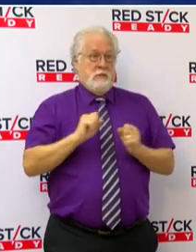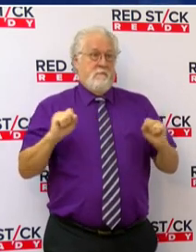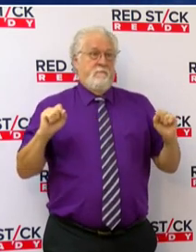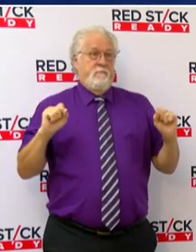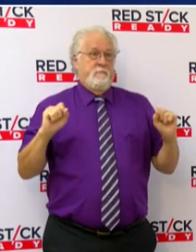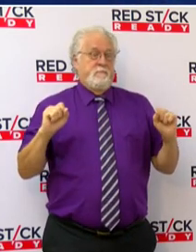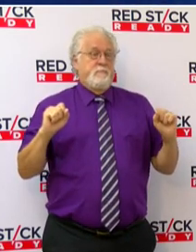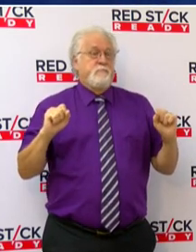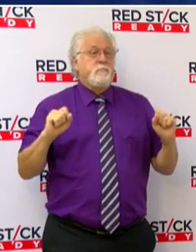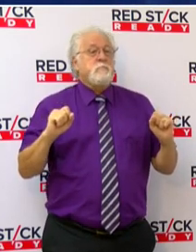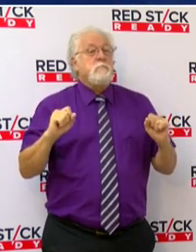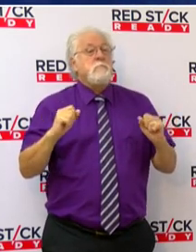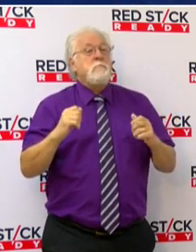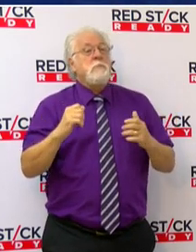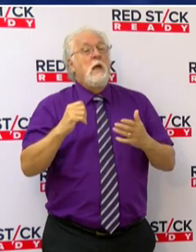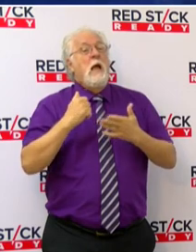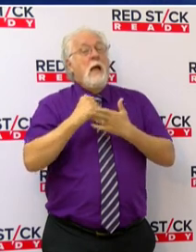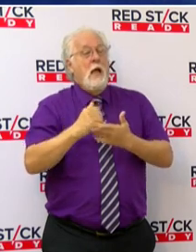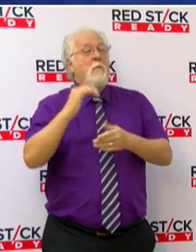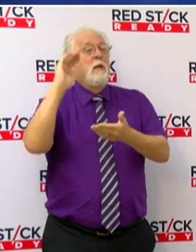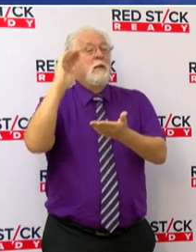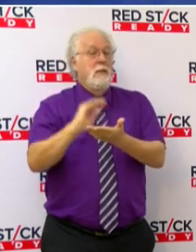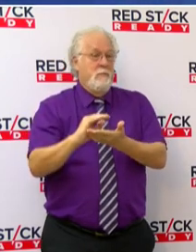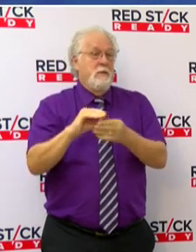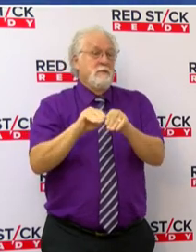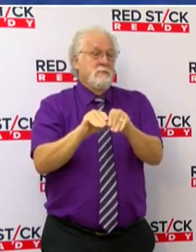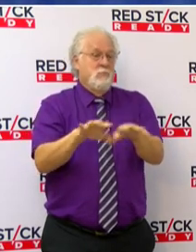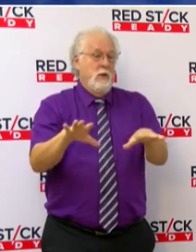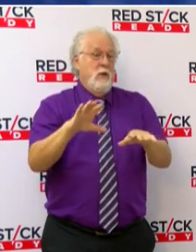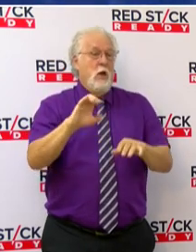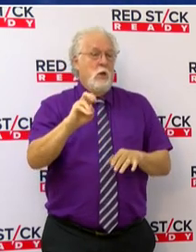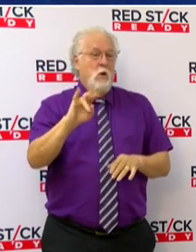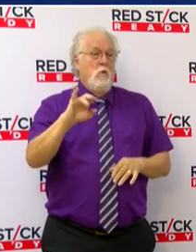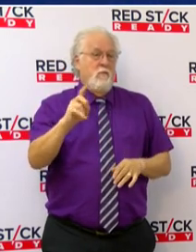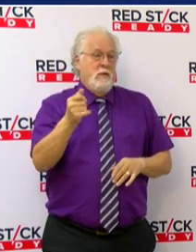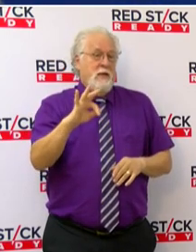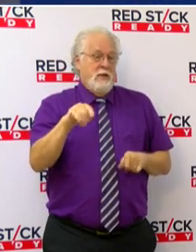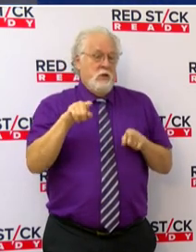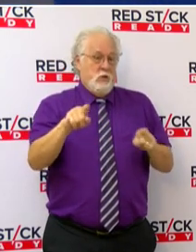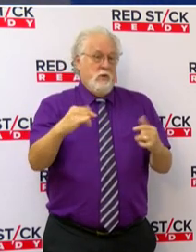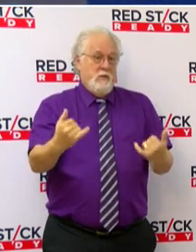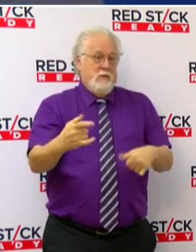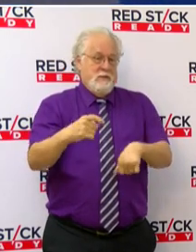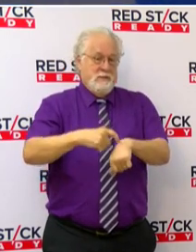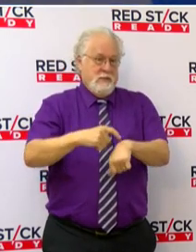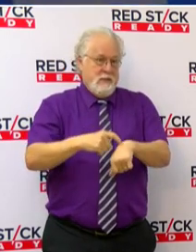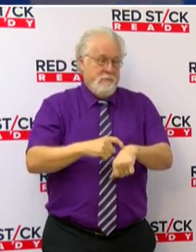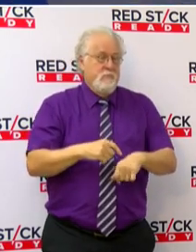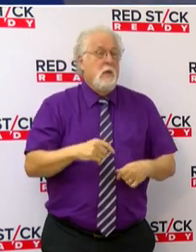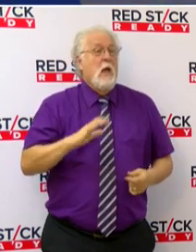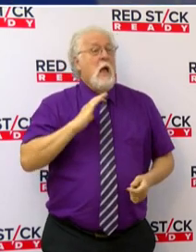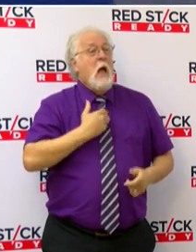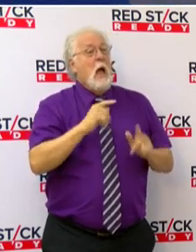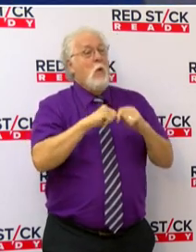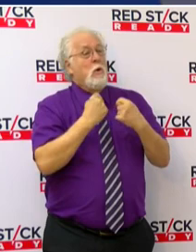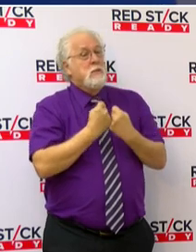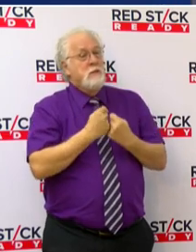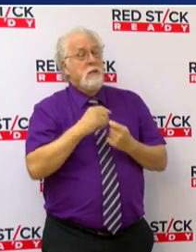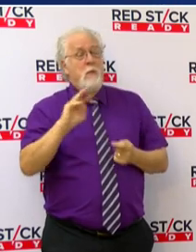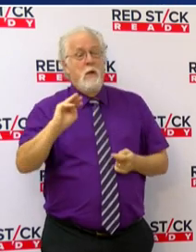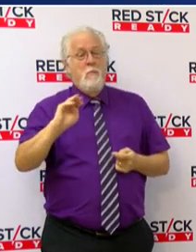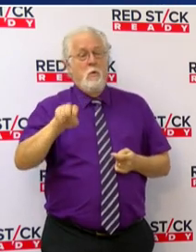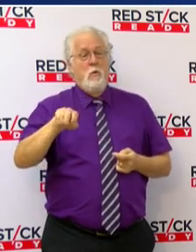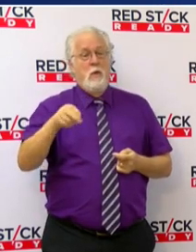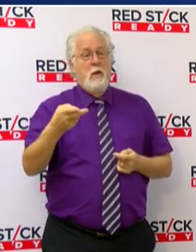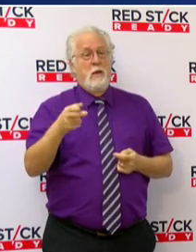to help limit the spread of COVID-19 in these facilities. Our team at MoSEP is